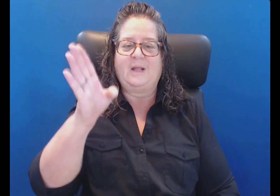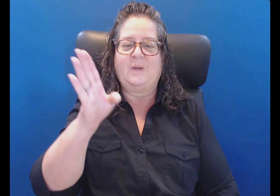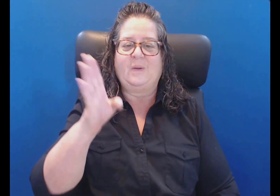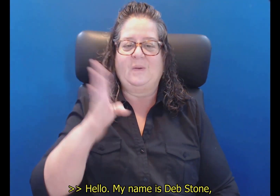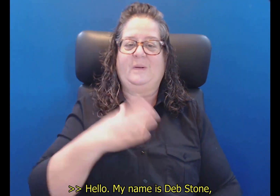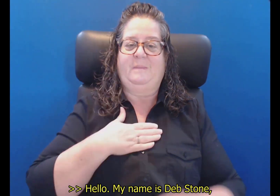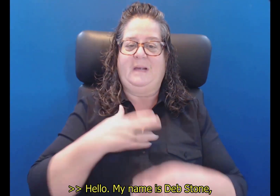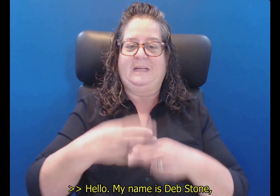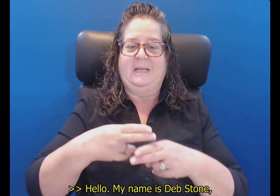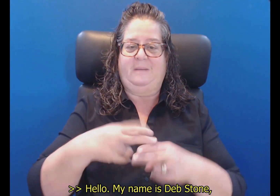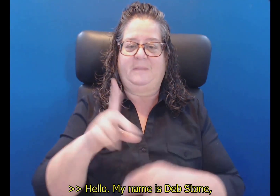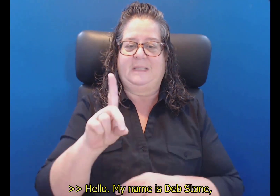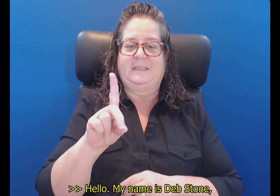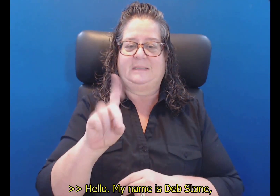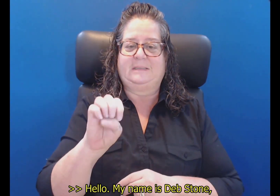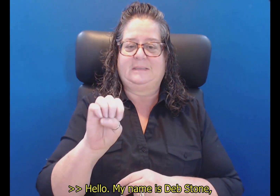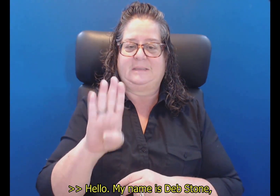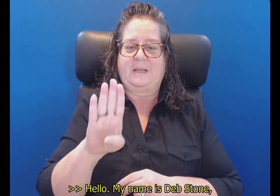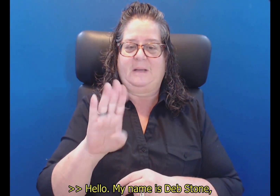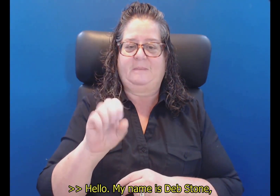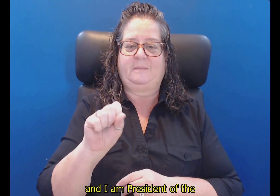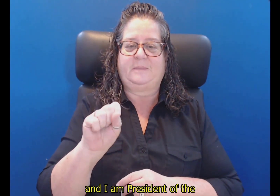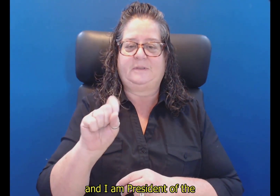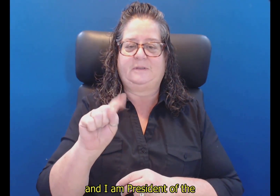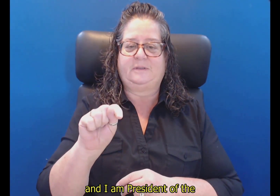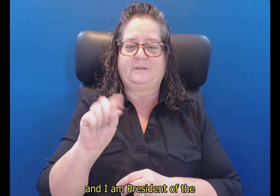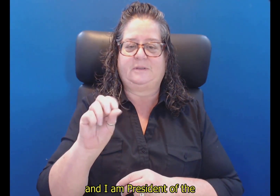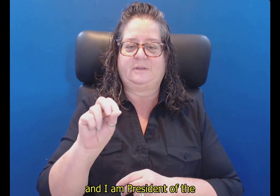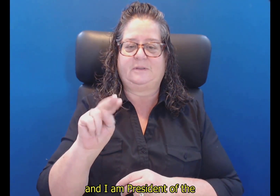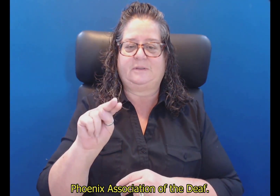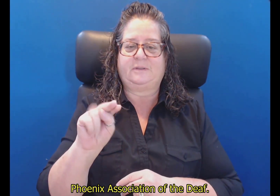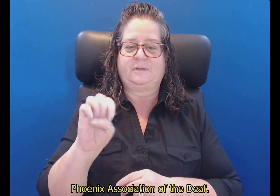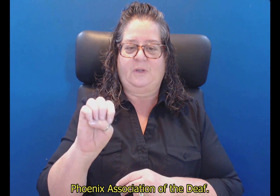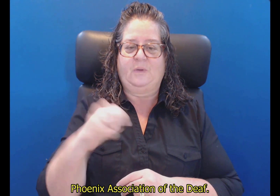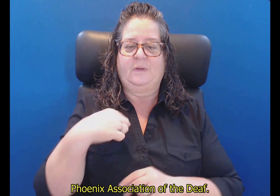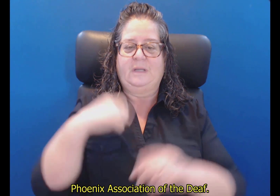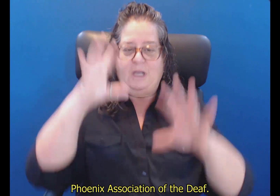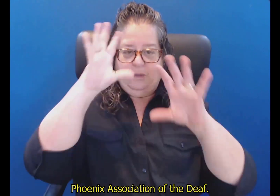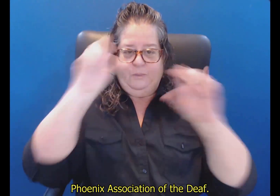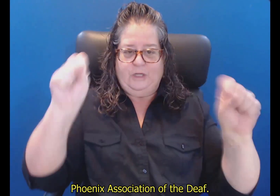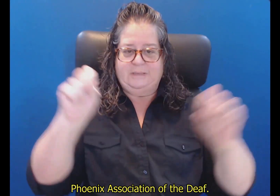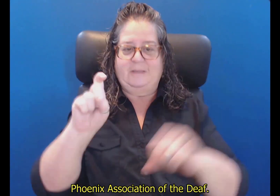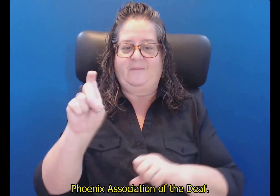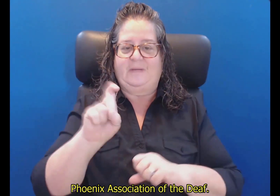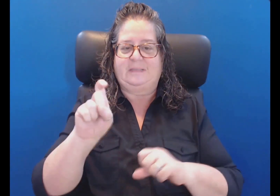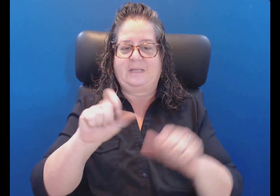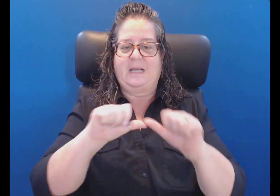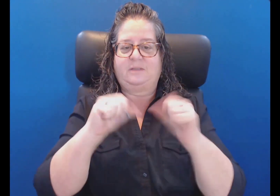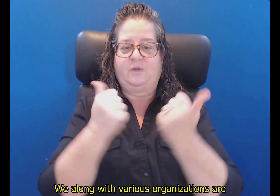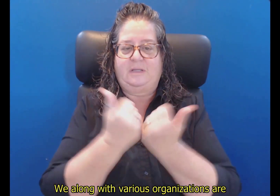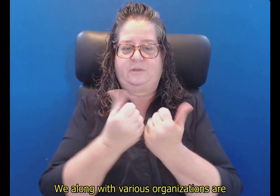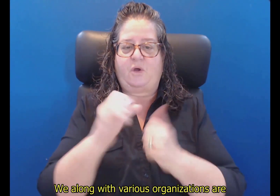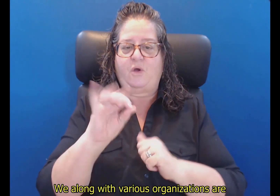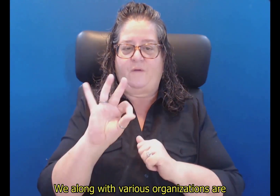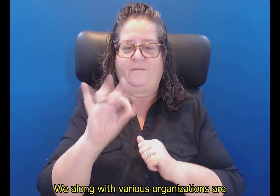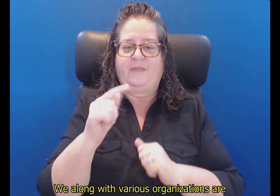Hello, my name is Deb Stone and I am President of the Phoenix Association of the Deaf. We along with various